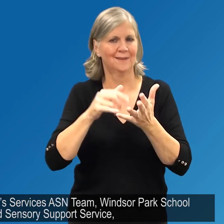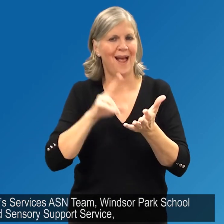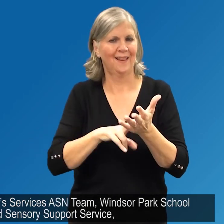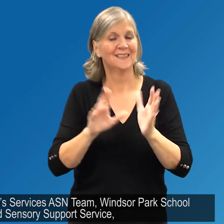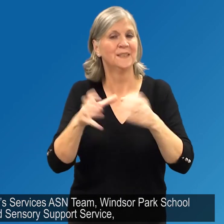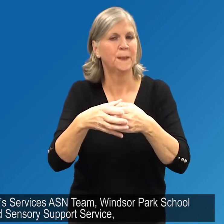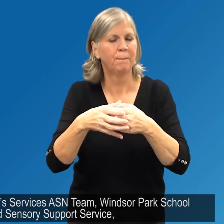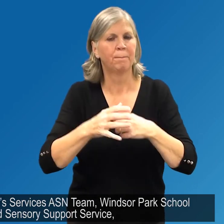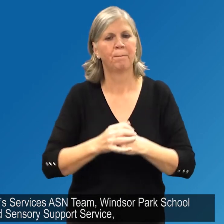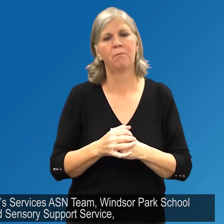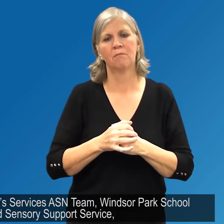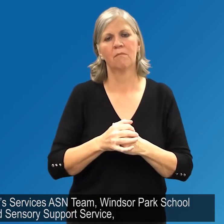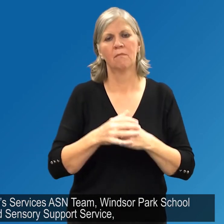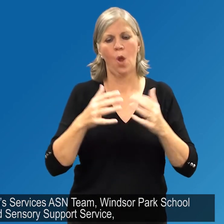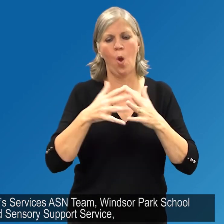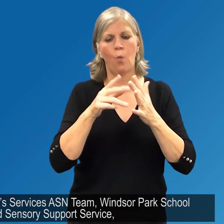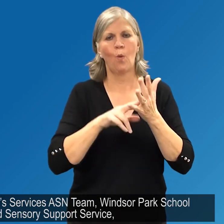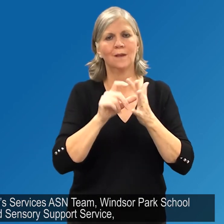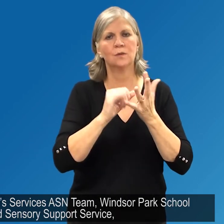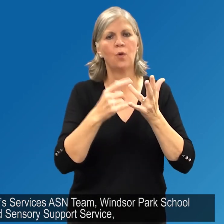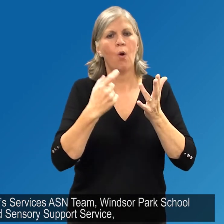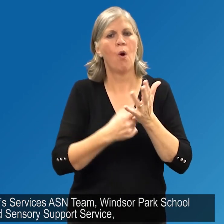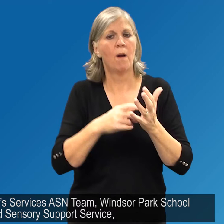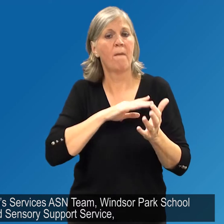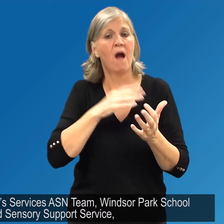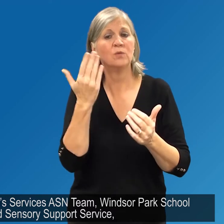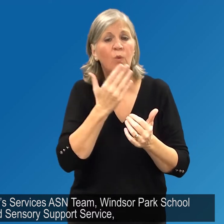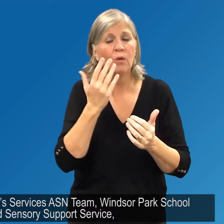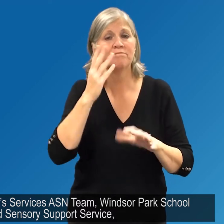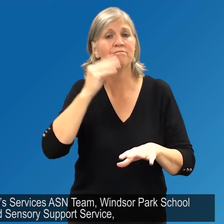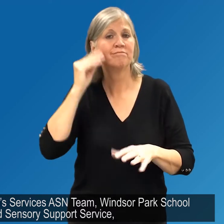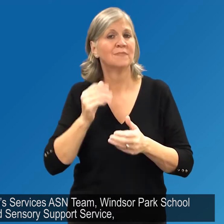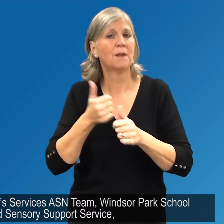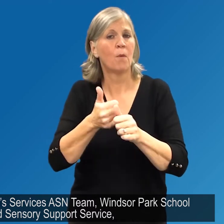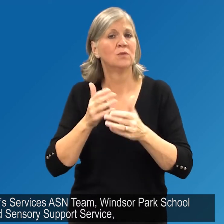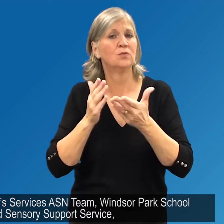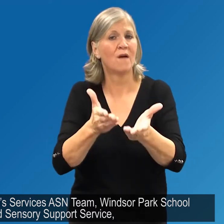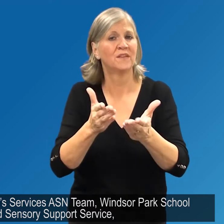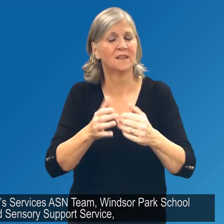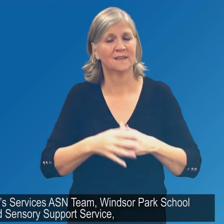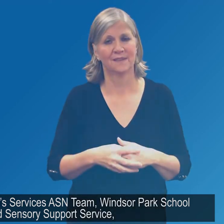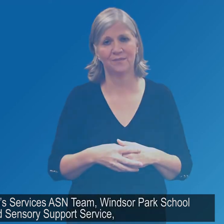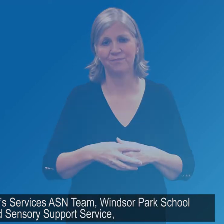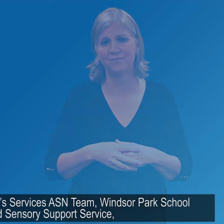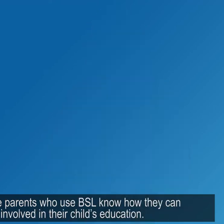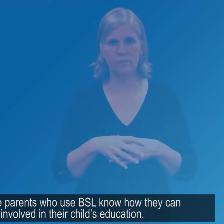Assigned to Children's Services ASN team, Windsor Park School and Sensory Support Service.